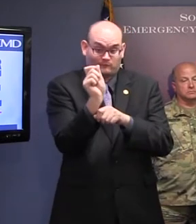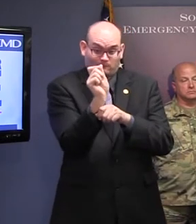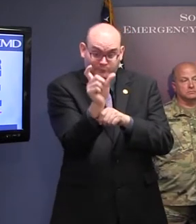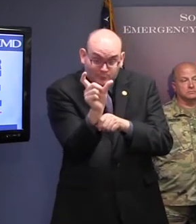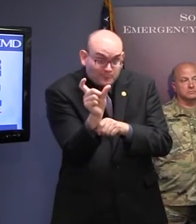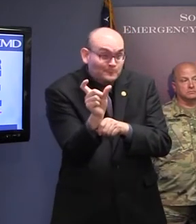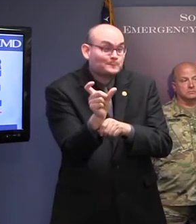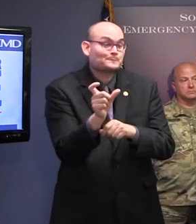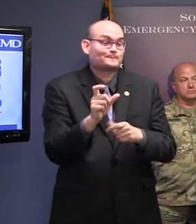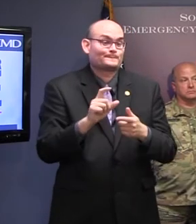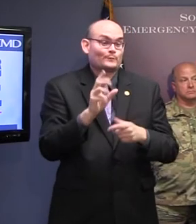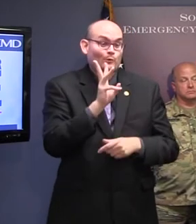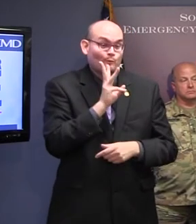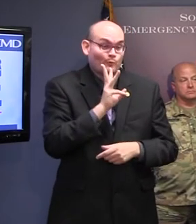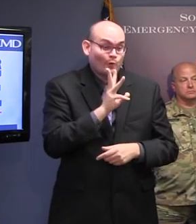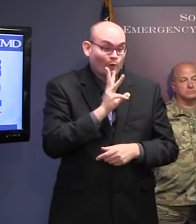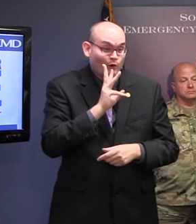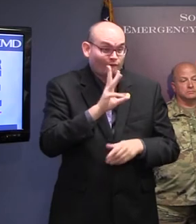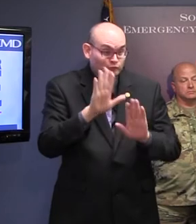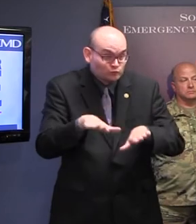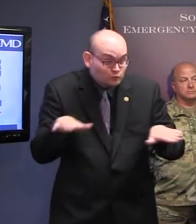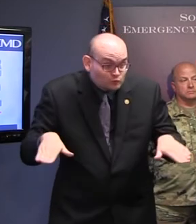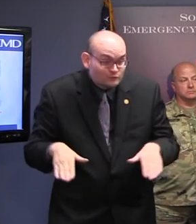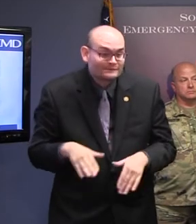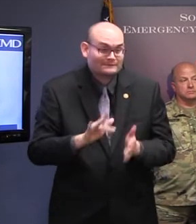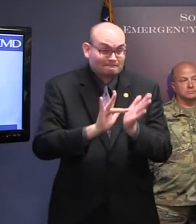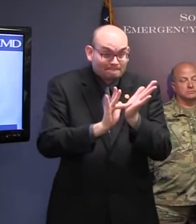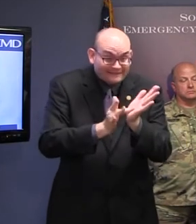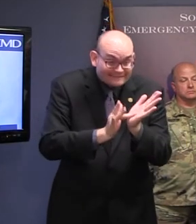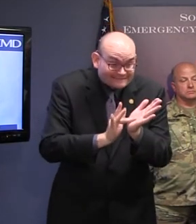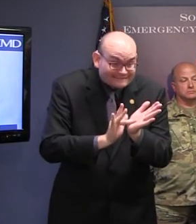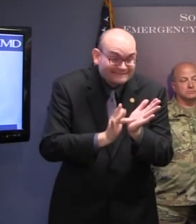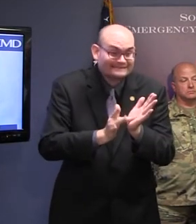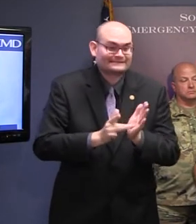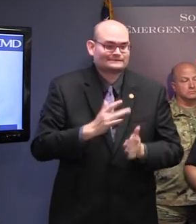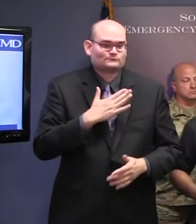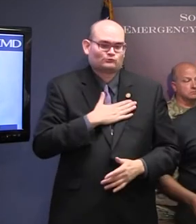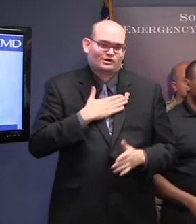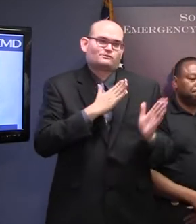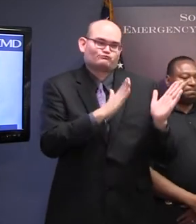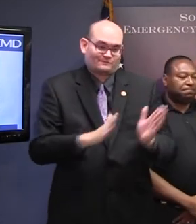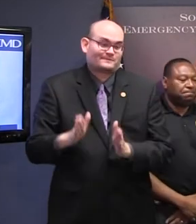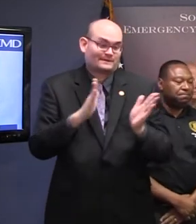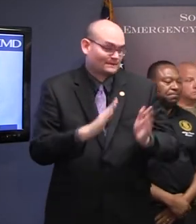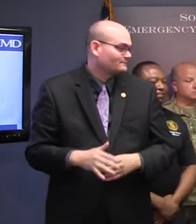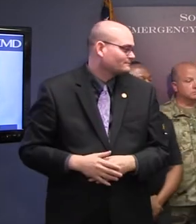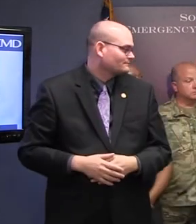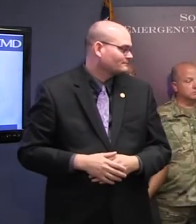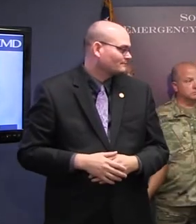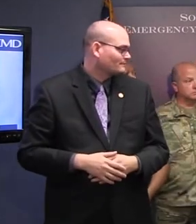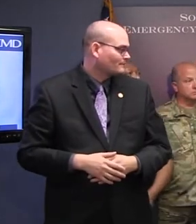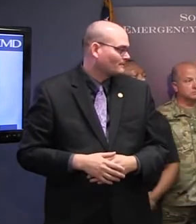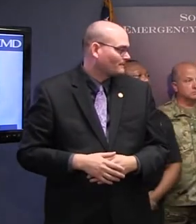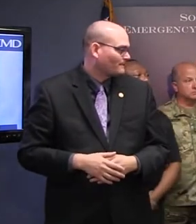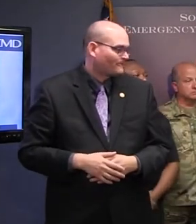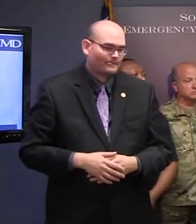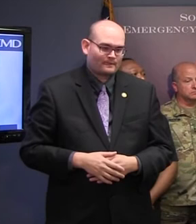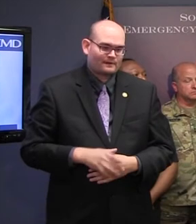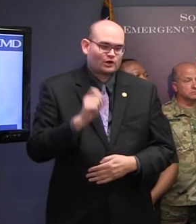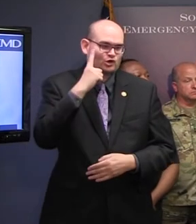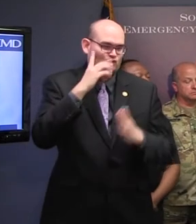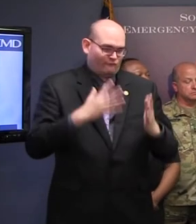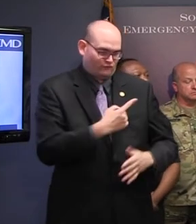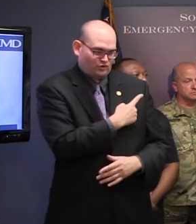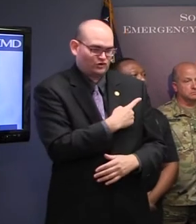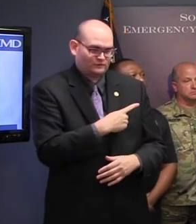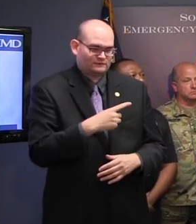medicines, and so forth. Just please be prepared. And for example, on I